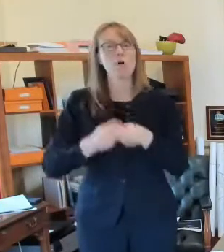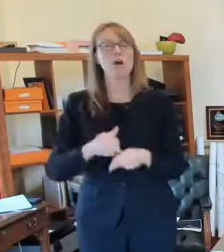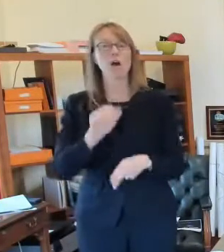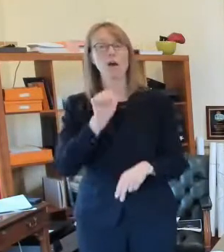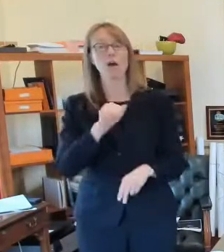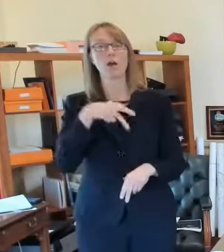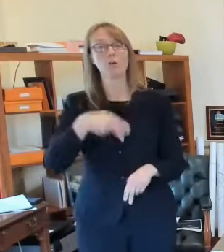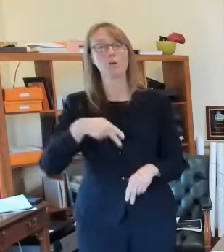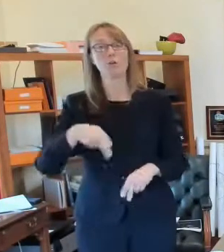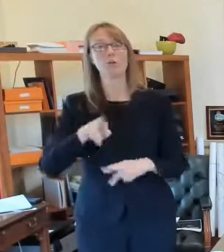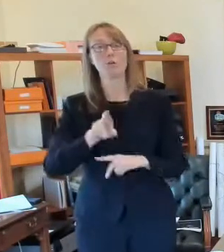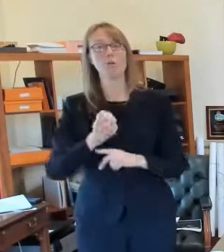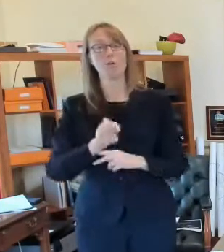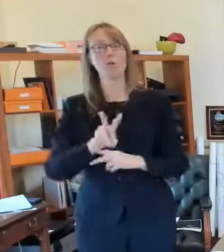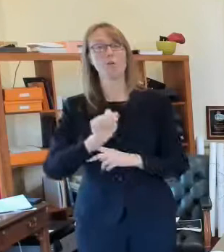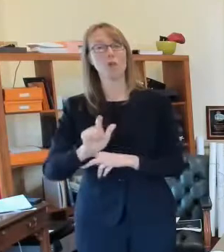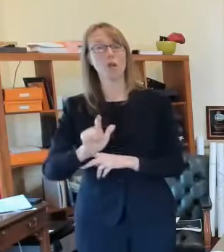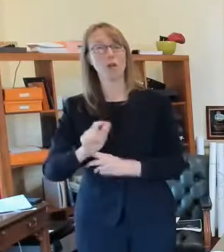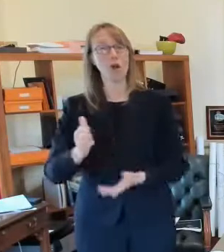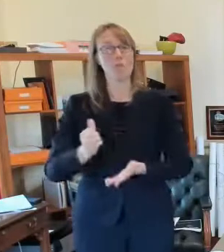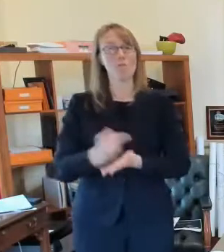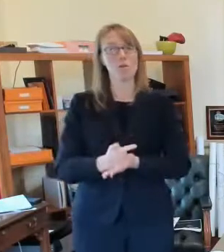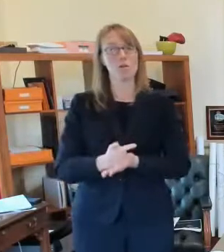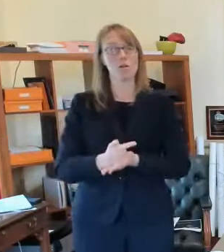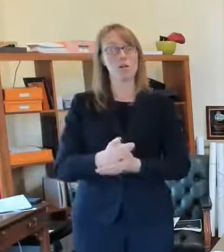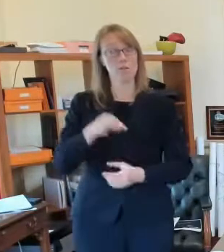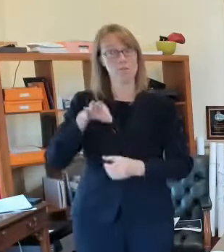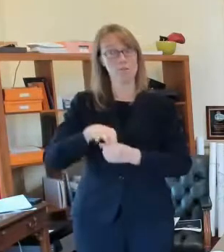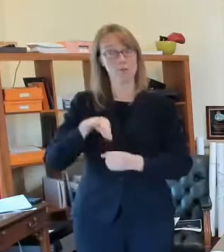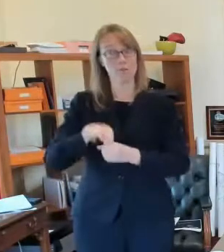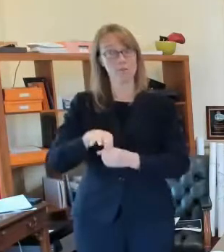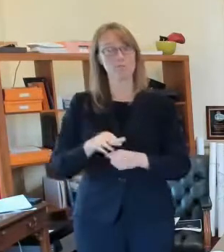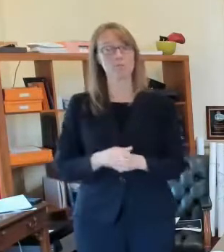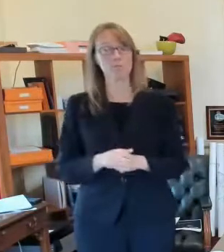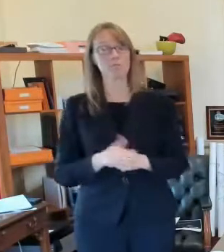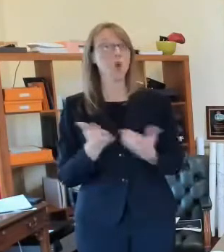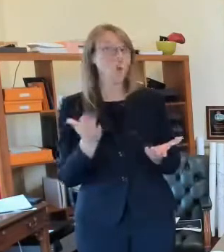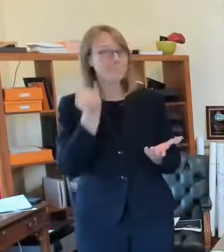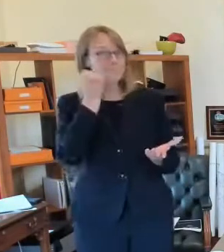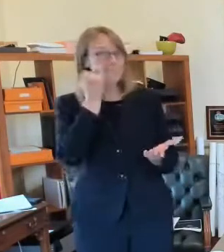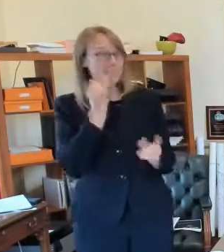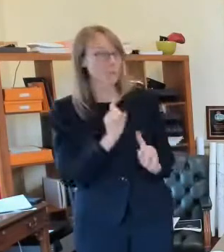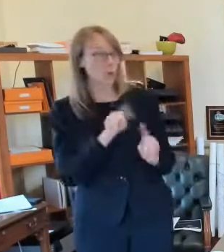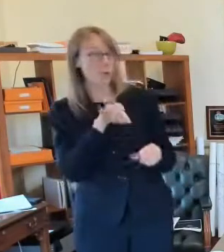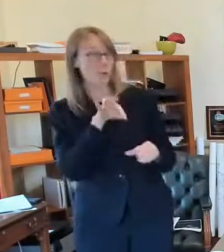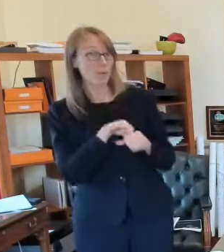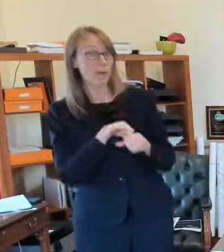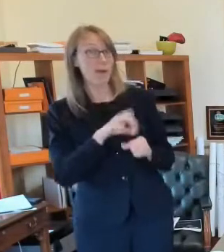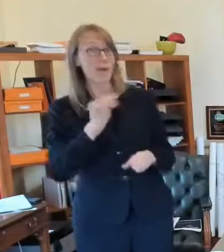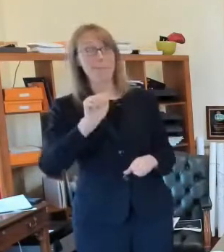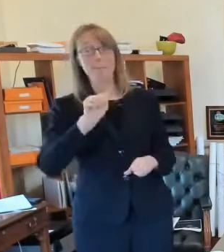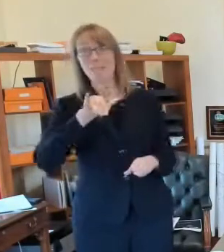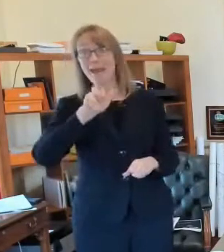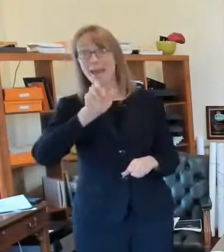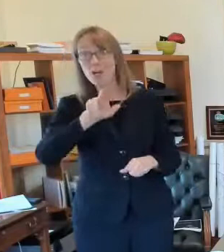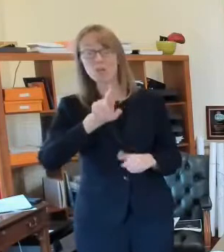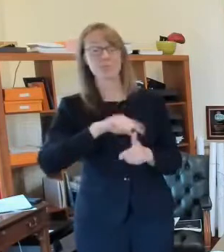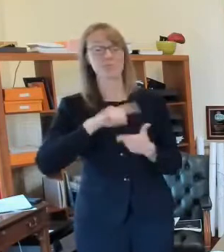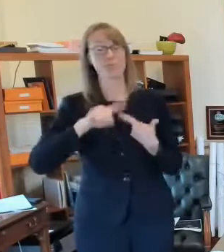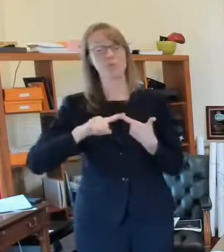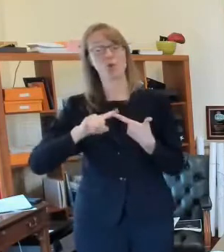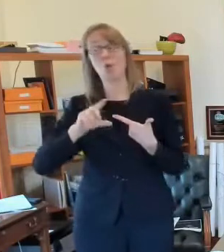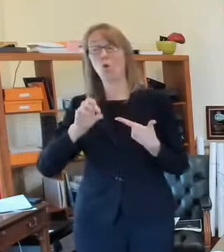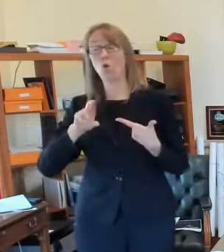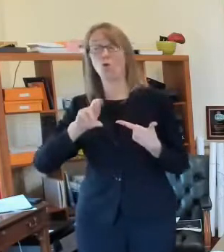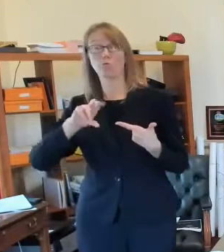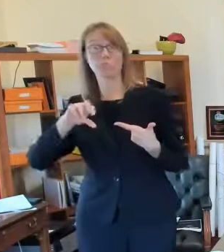or an alderman they're half of the aldermen are on the ballot and there's more than one candidate you can vote for all of the candidates